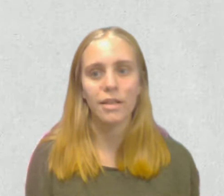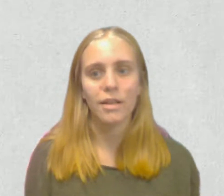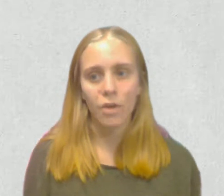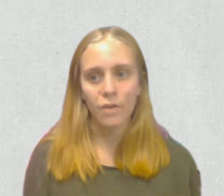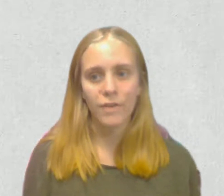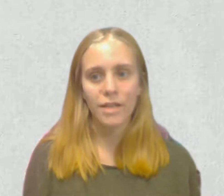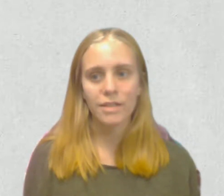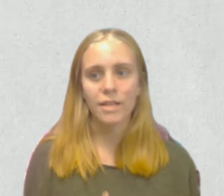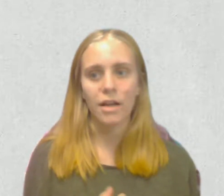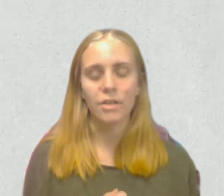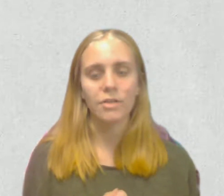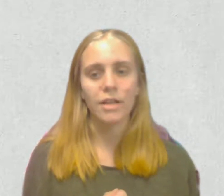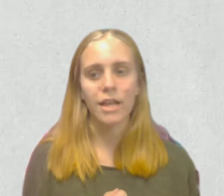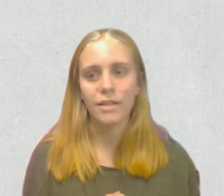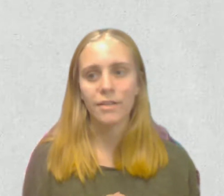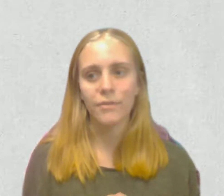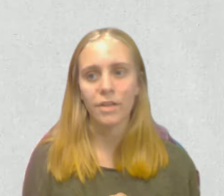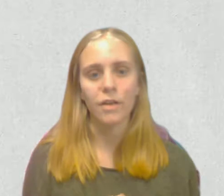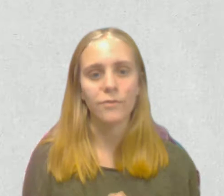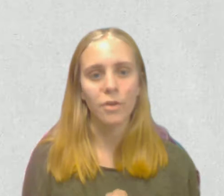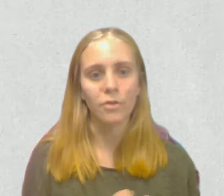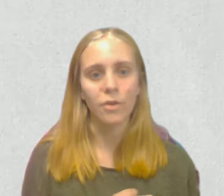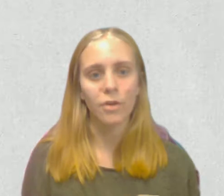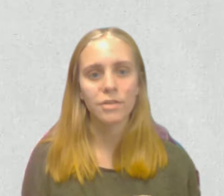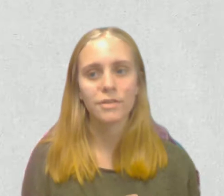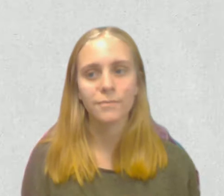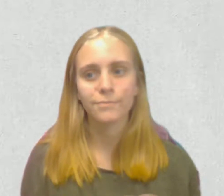log veins, and 180 feet of toe logs.